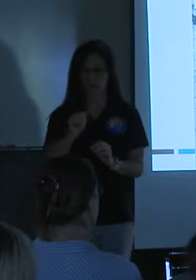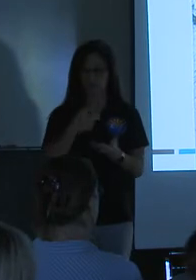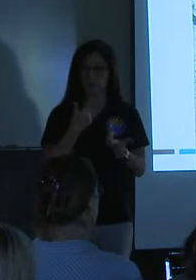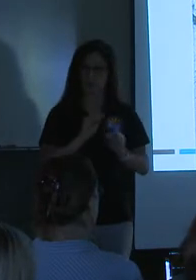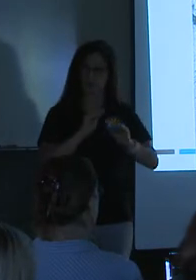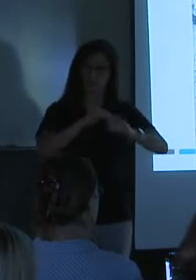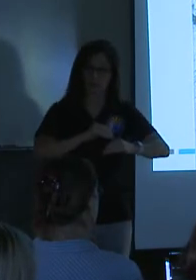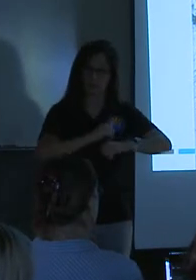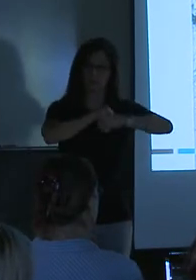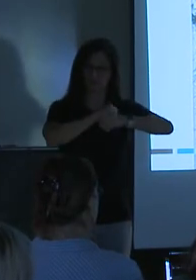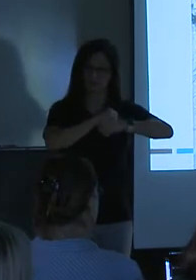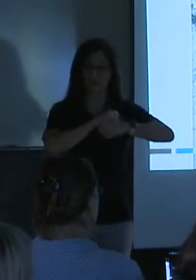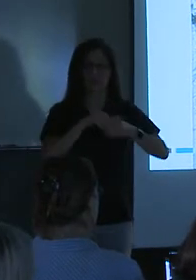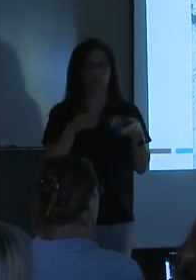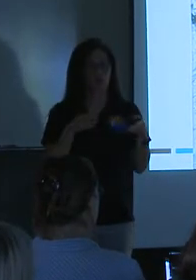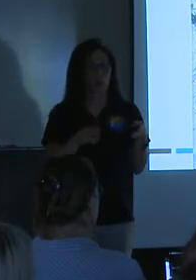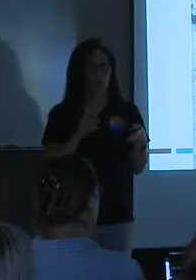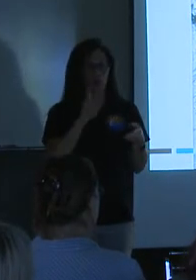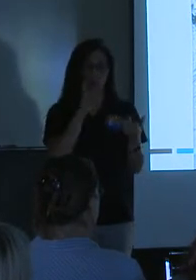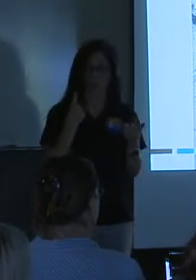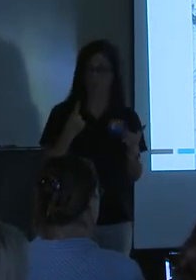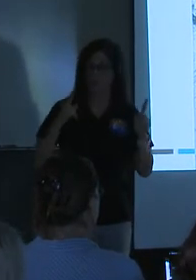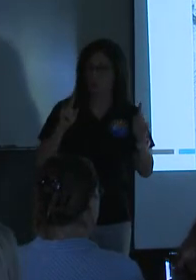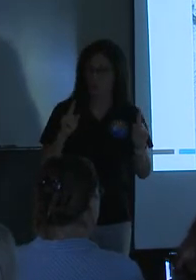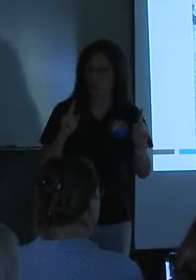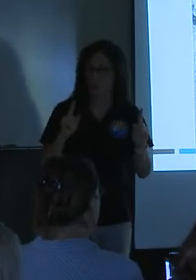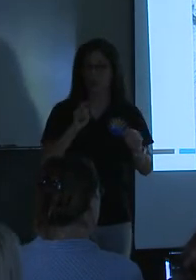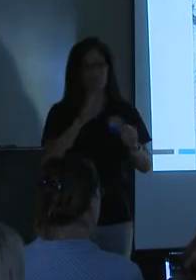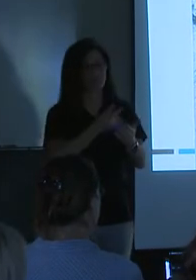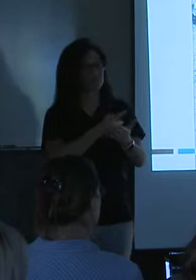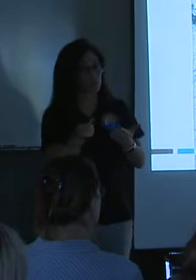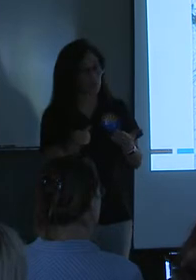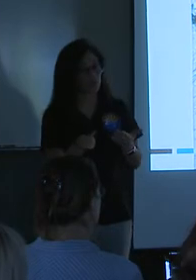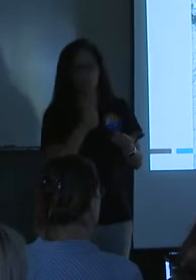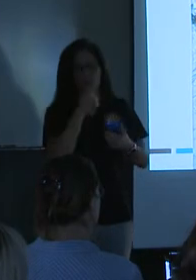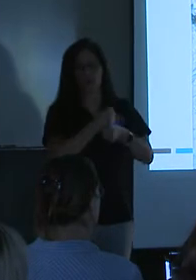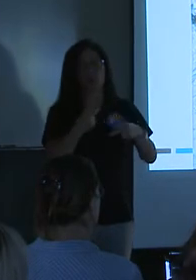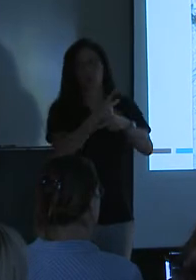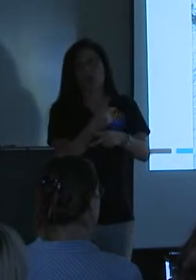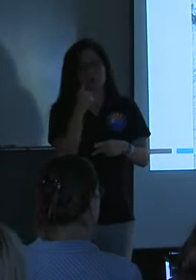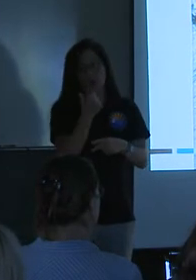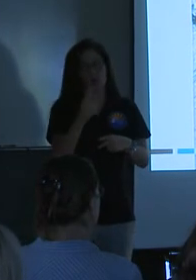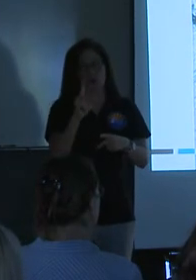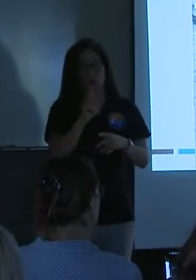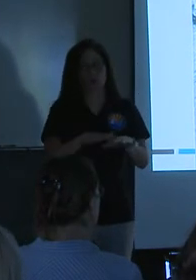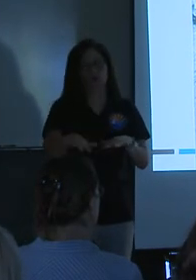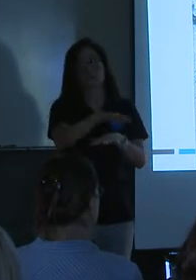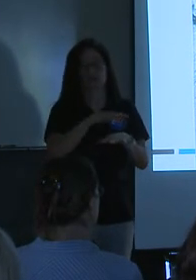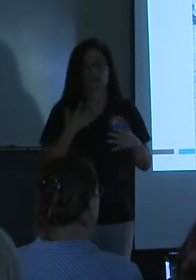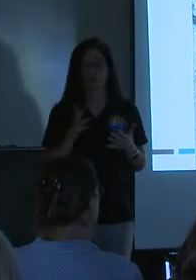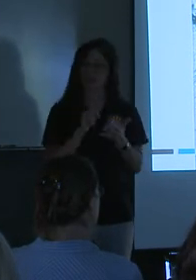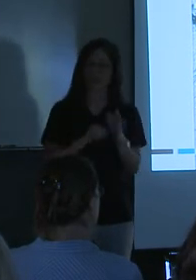measures in such a way that they worked and then if they failed, they wouldn't make it worse for anybody. And